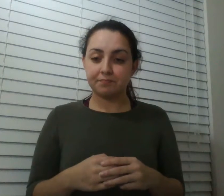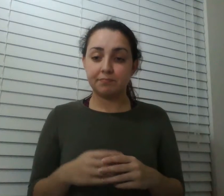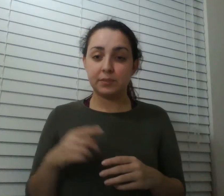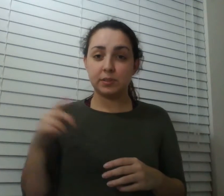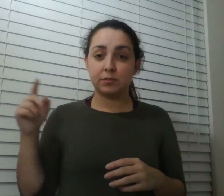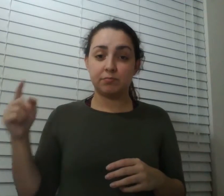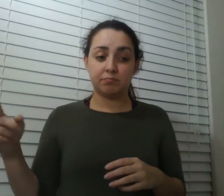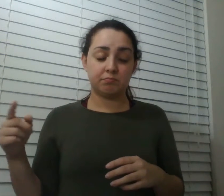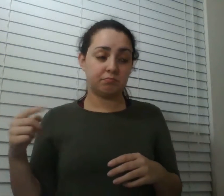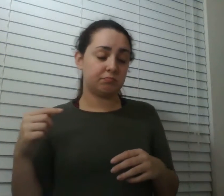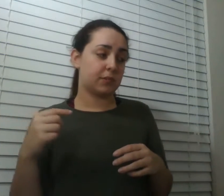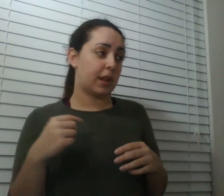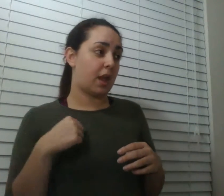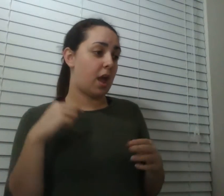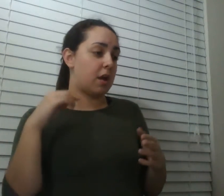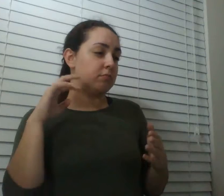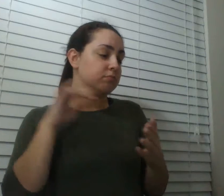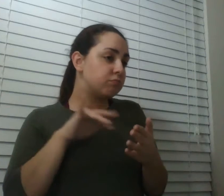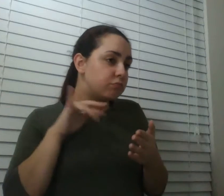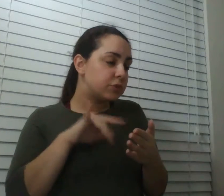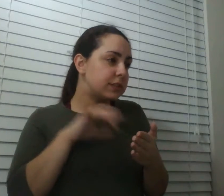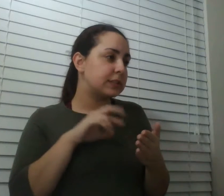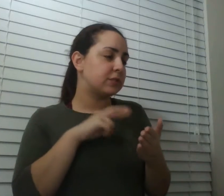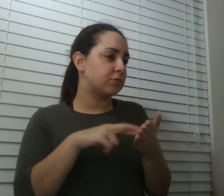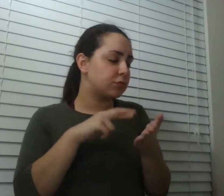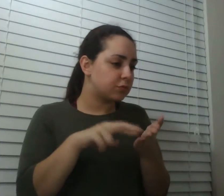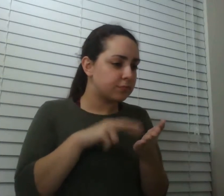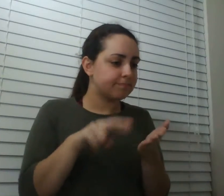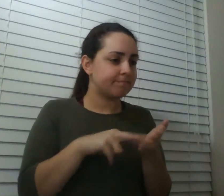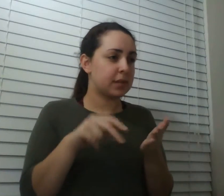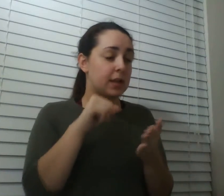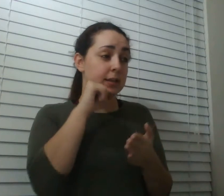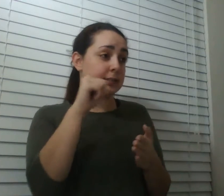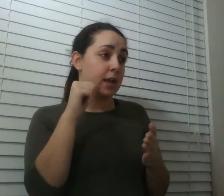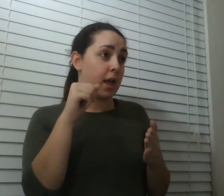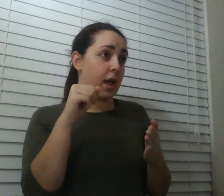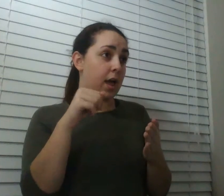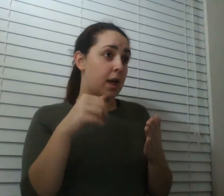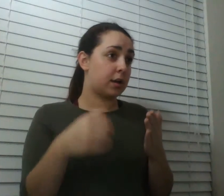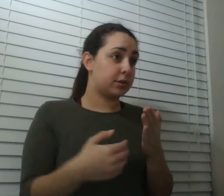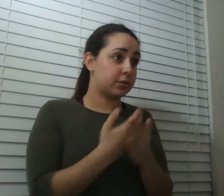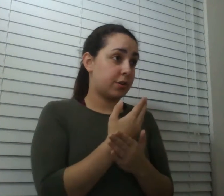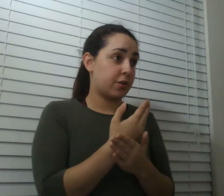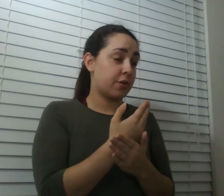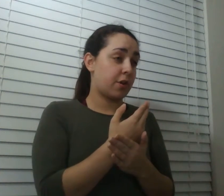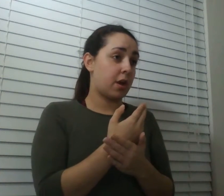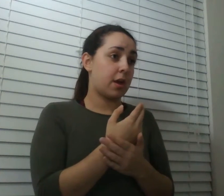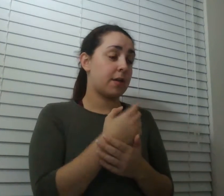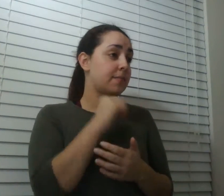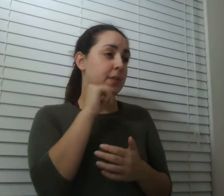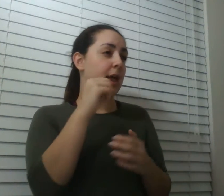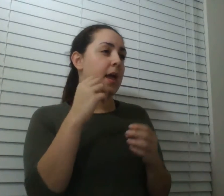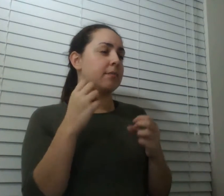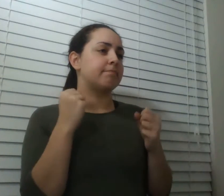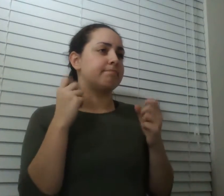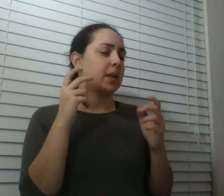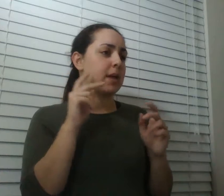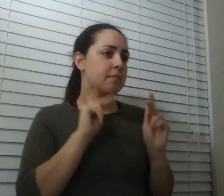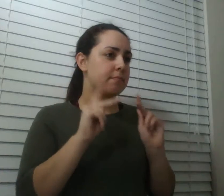this and found out oh this wasn't anything new nobody really knows how to measure pain because you know no two